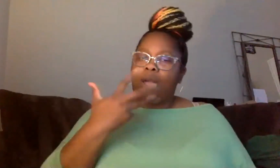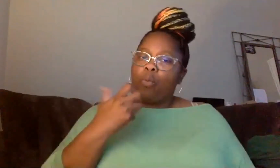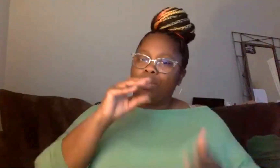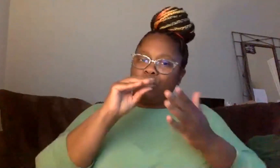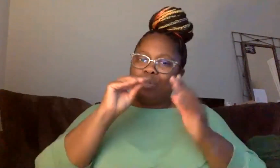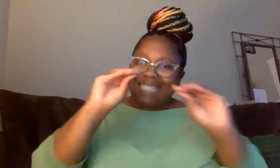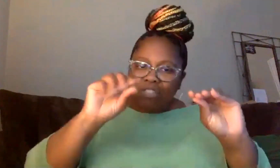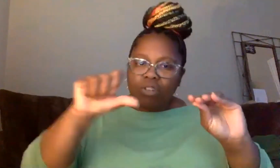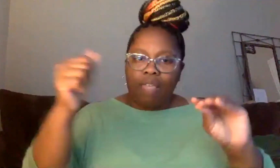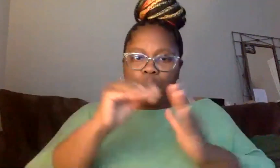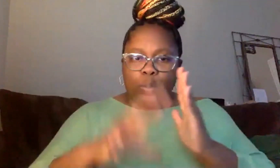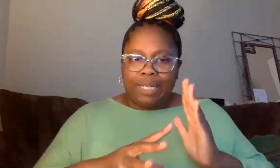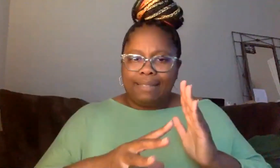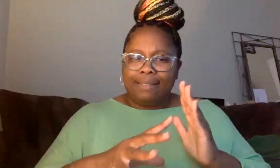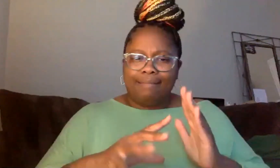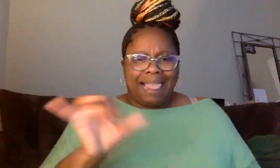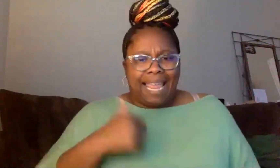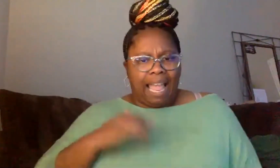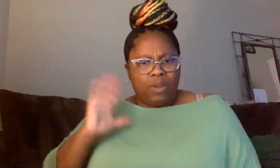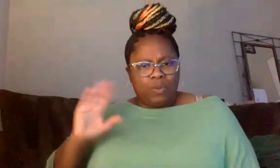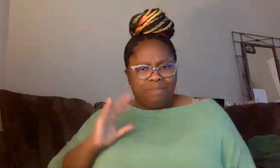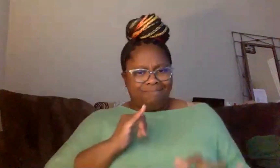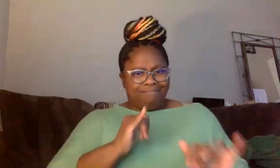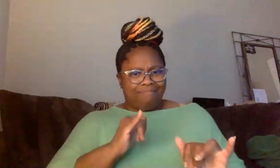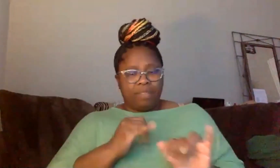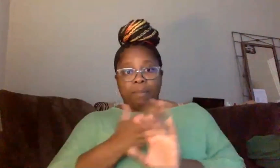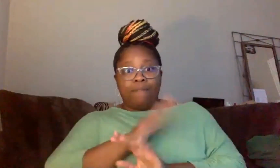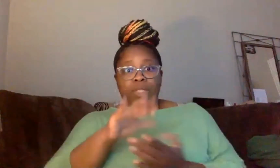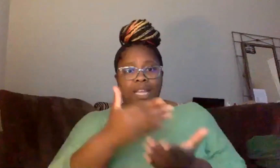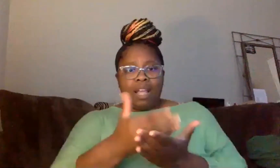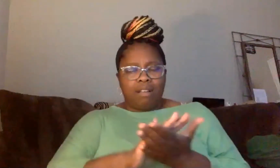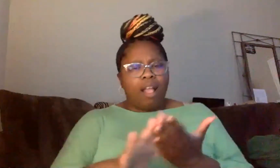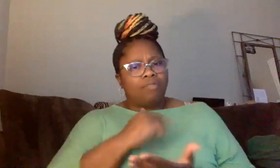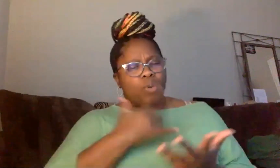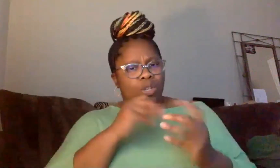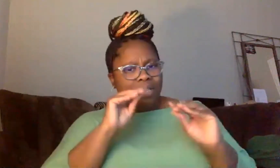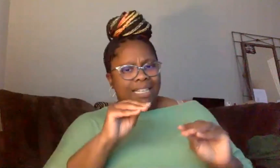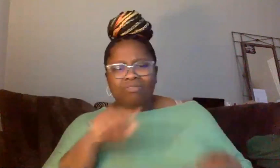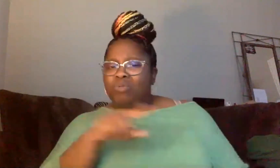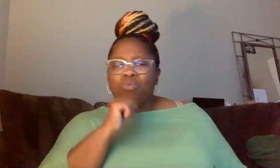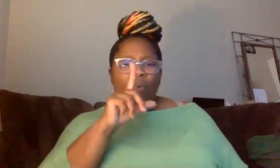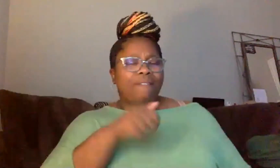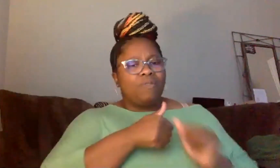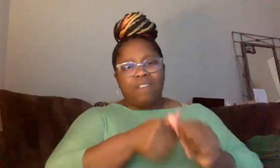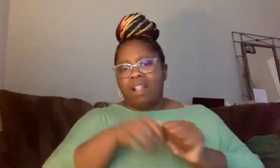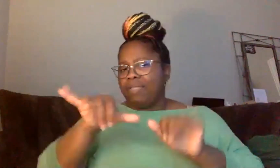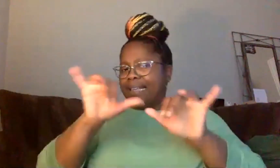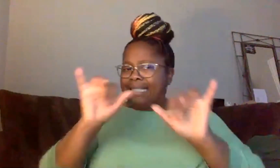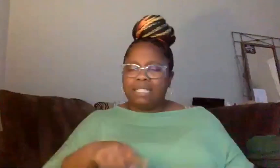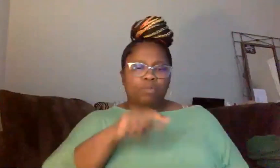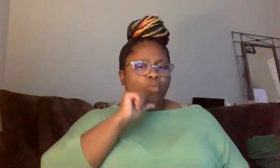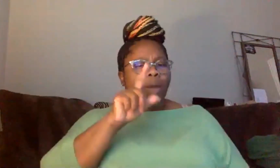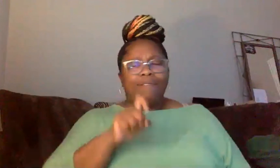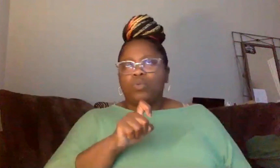myself, students that were me, um, before they even got to college that they don't have to live within these systems. They don't have to feel like